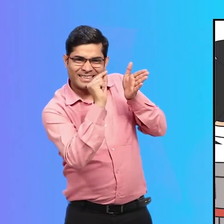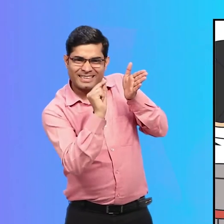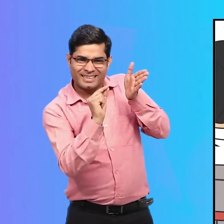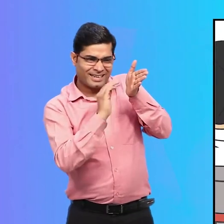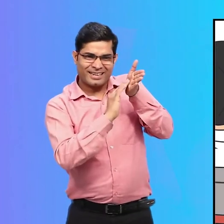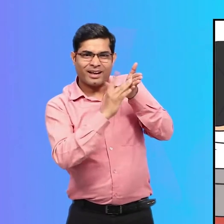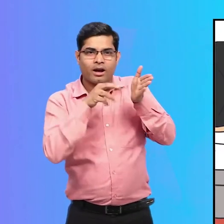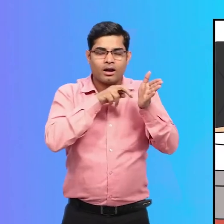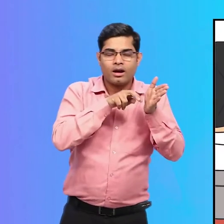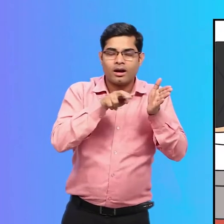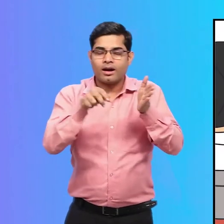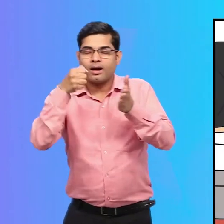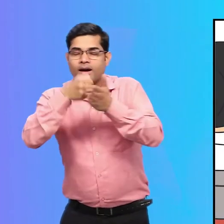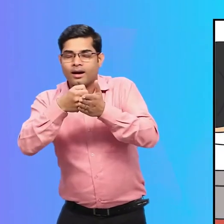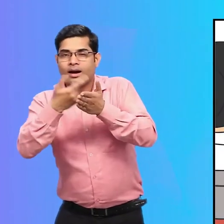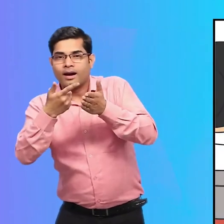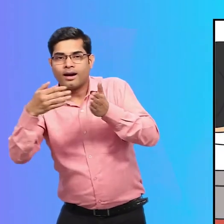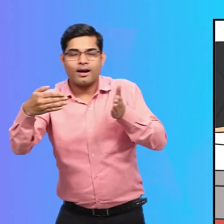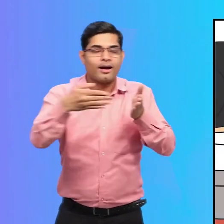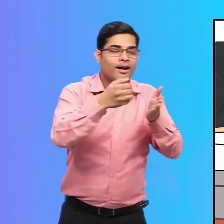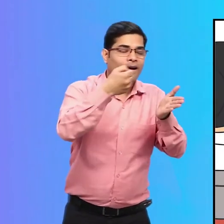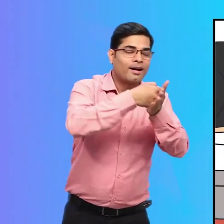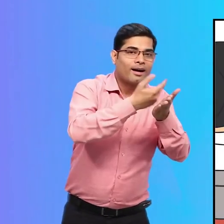sign board to read where she has reached.